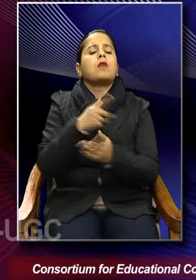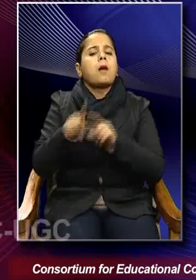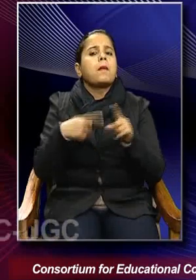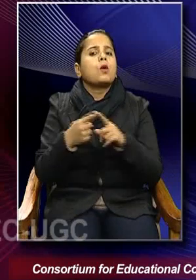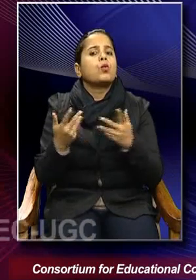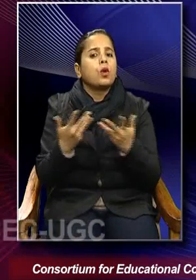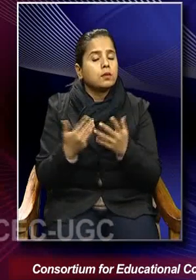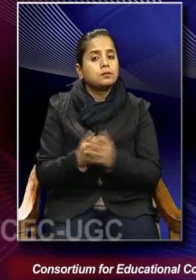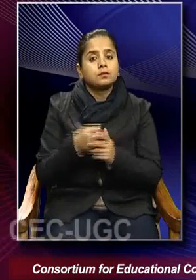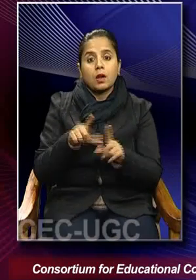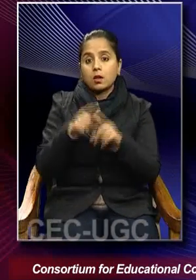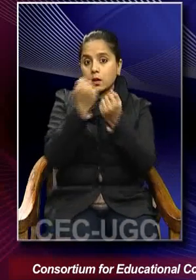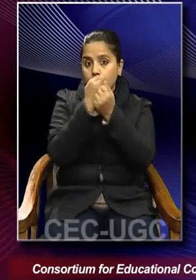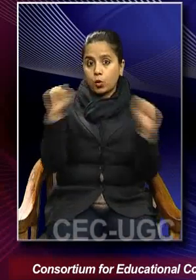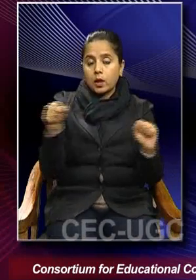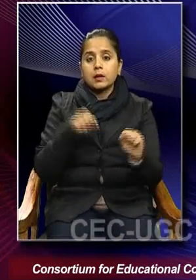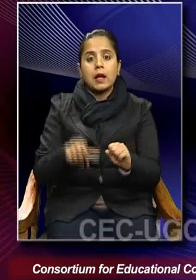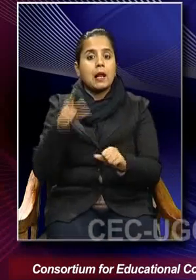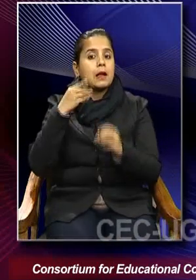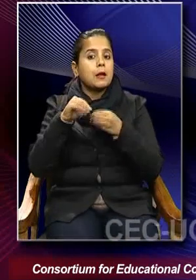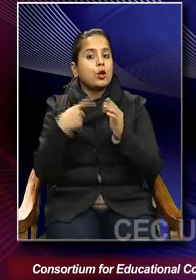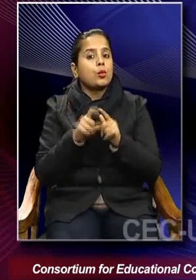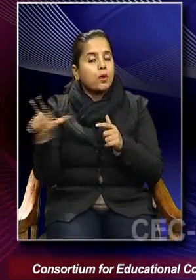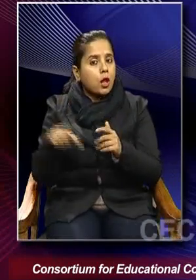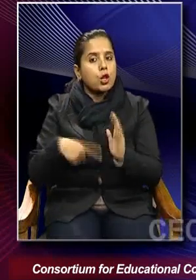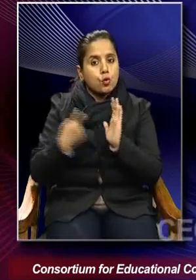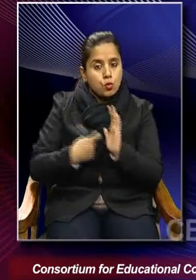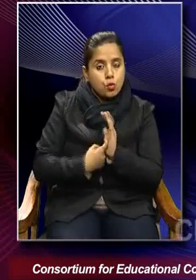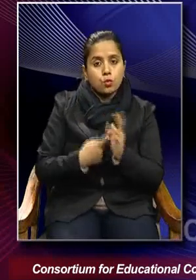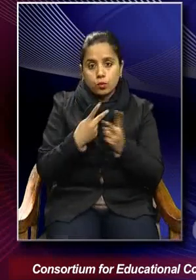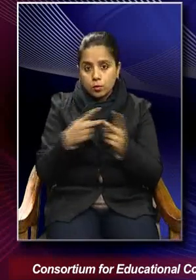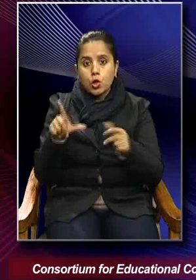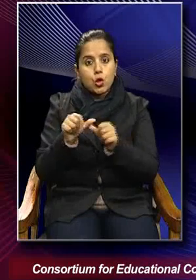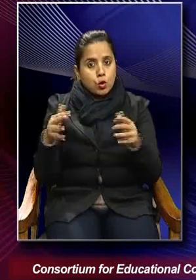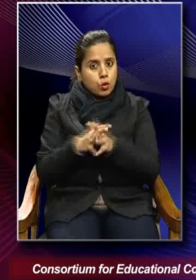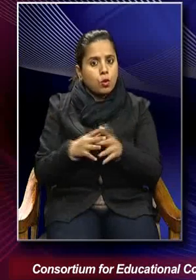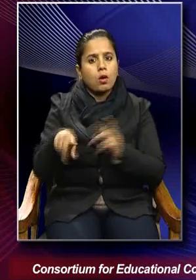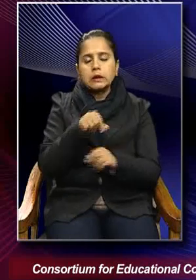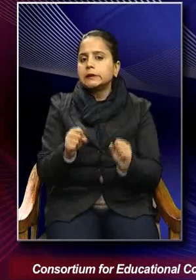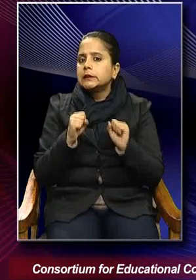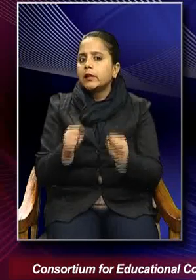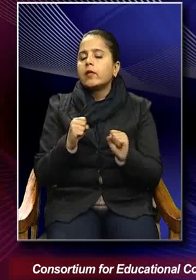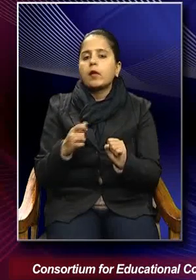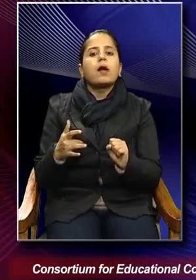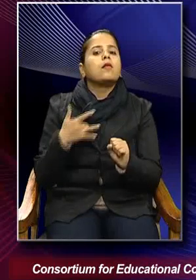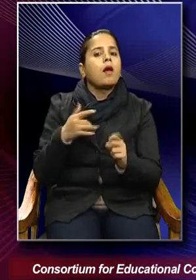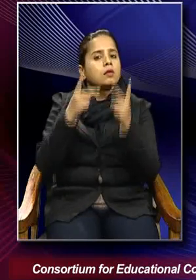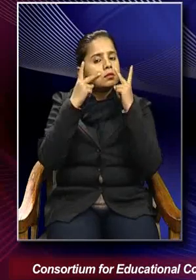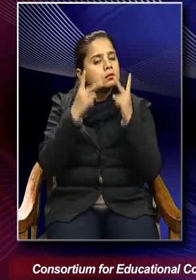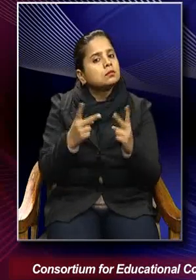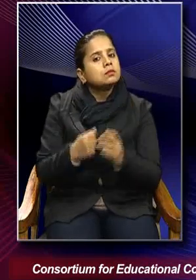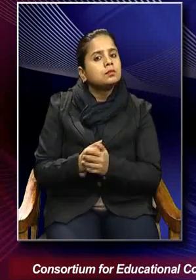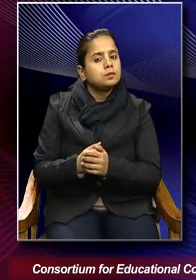that democratic liberal regimes, uh, are finding it difficult to, uh,